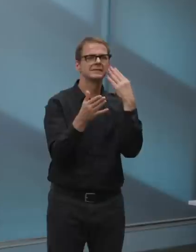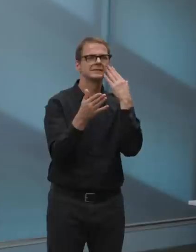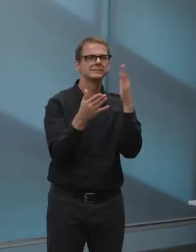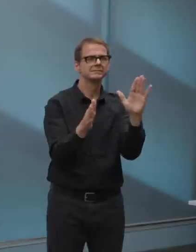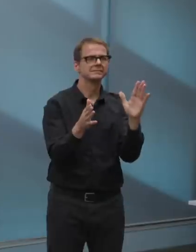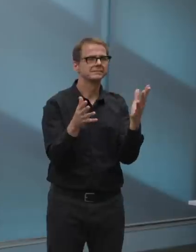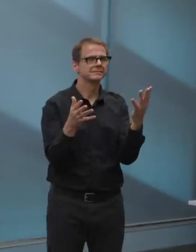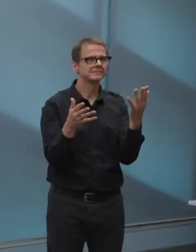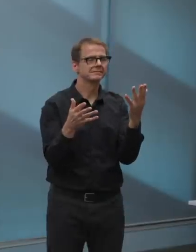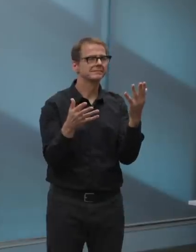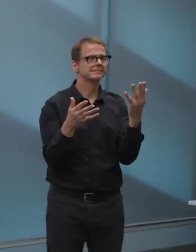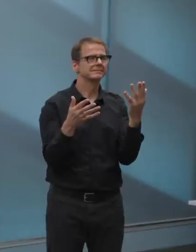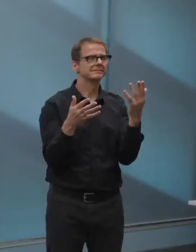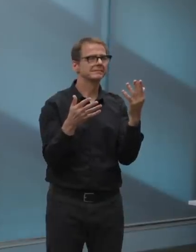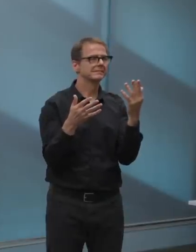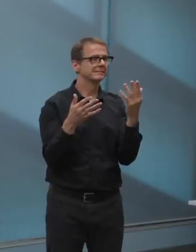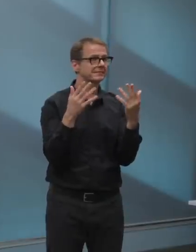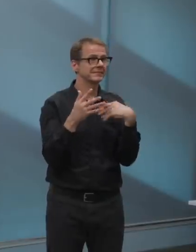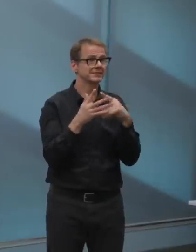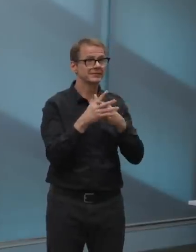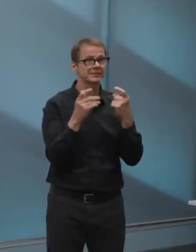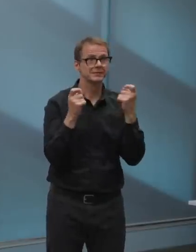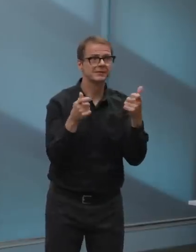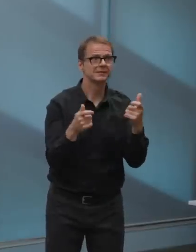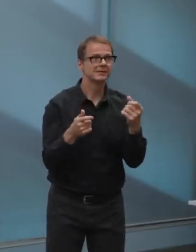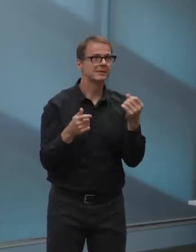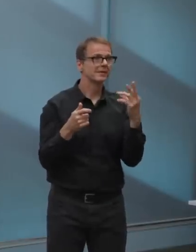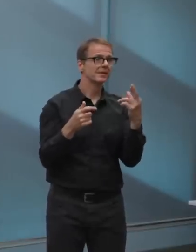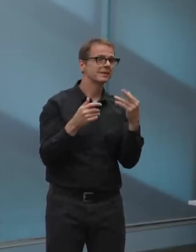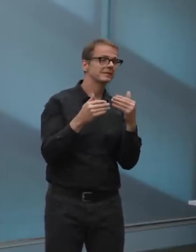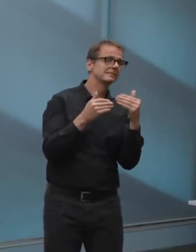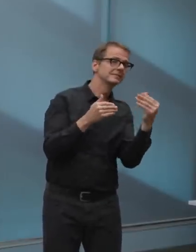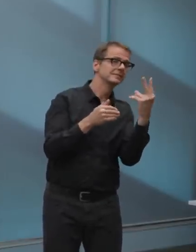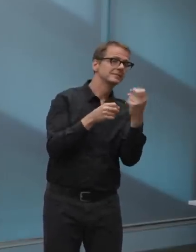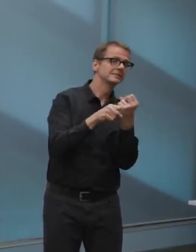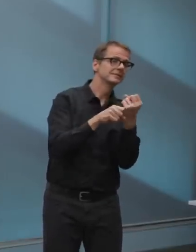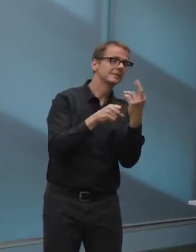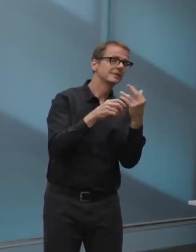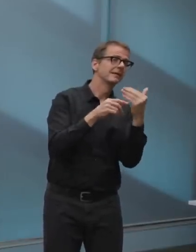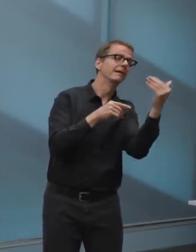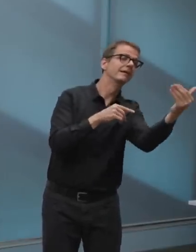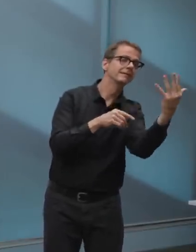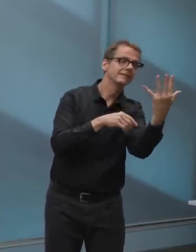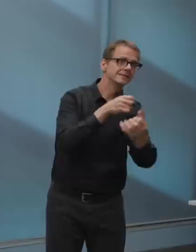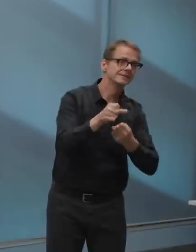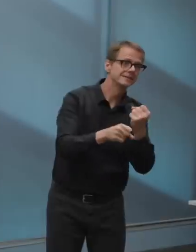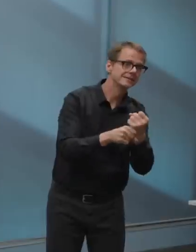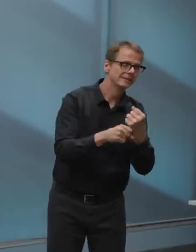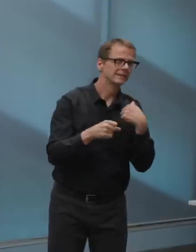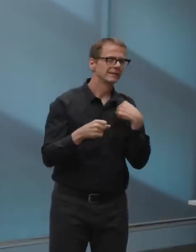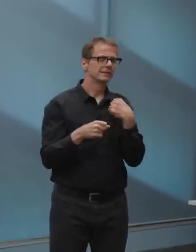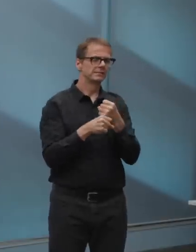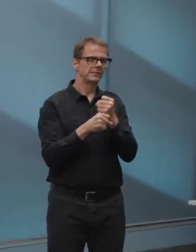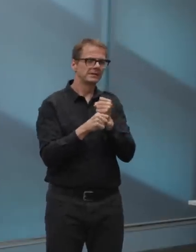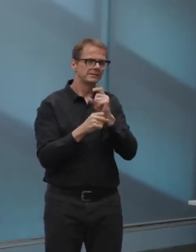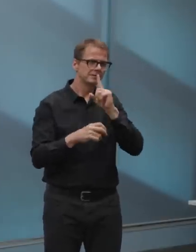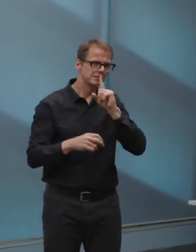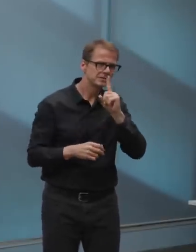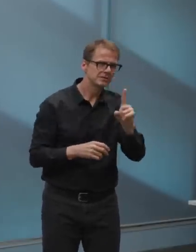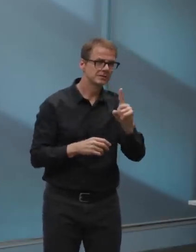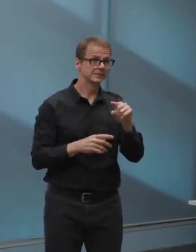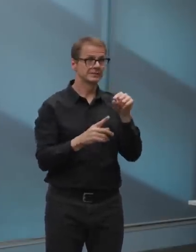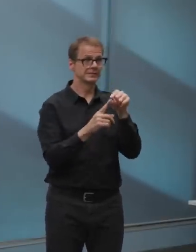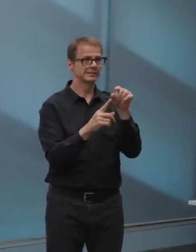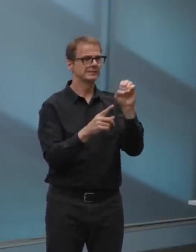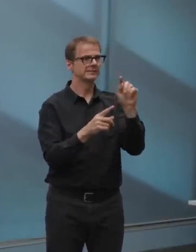as quickly as is safe to do so from a health point of view in terms of interaction with operators and handling of paper and fair media and